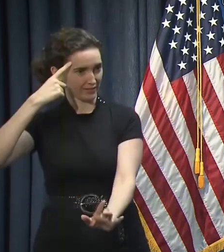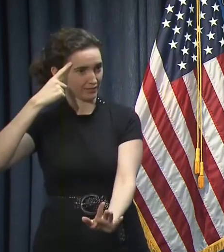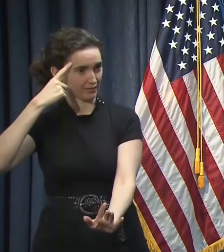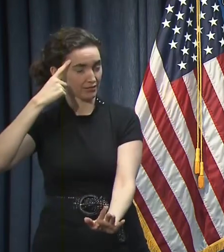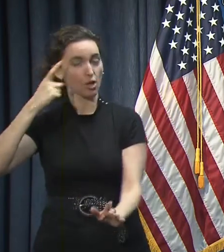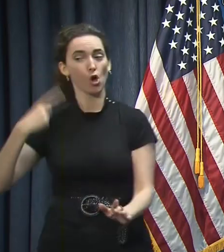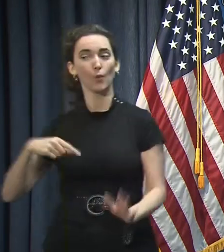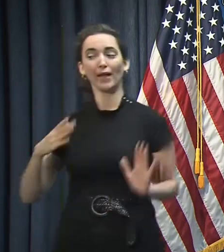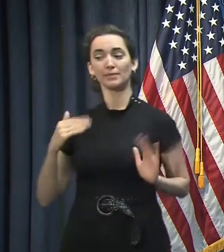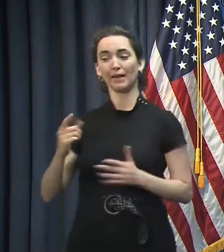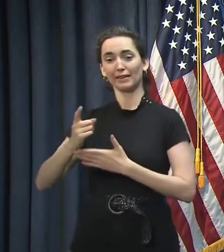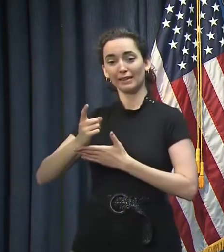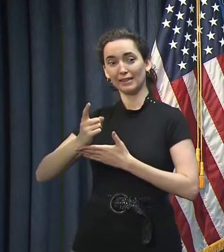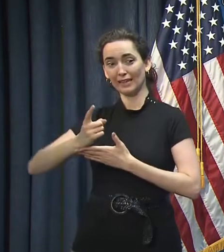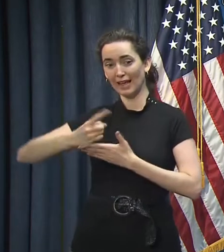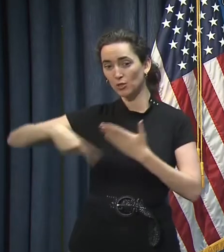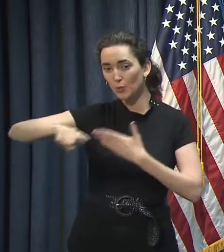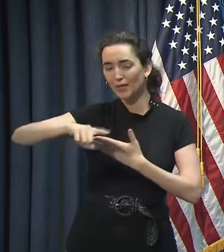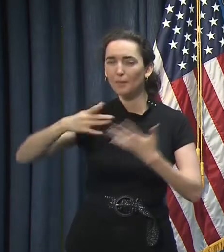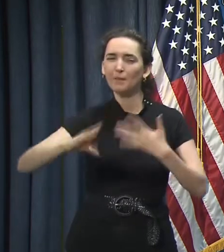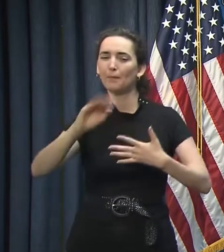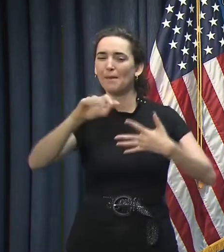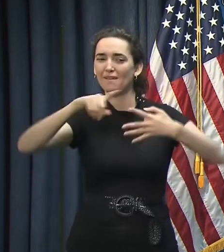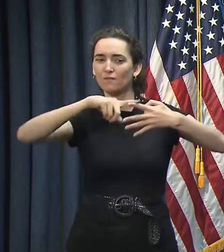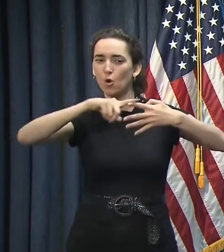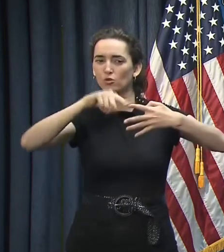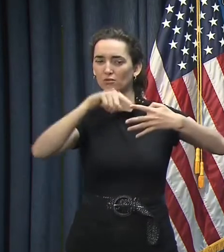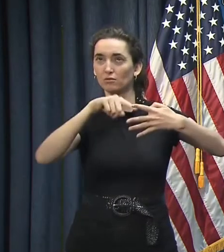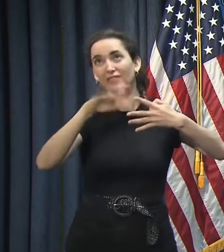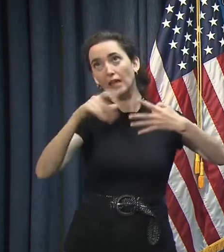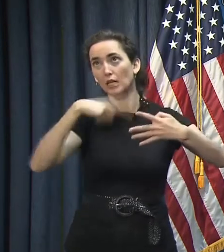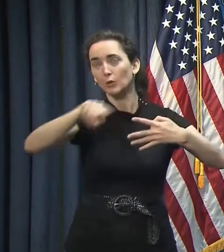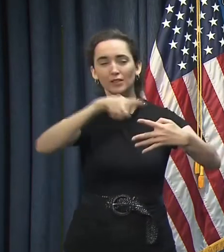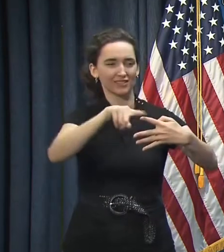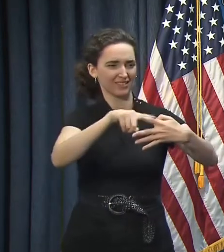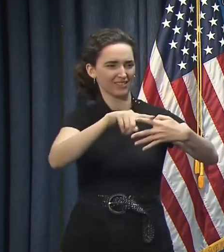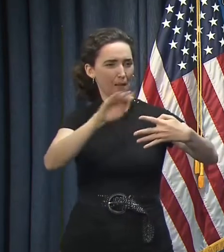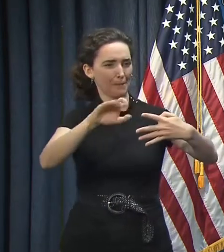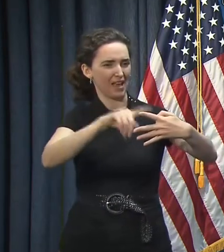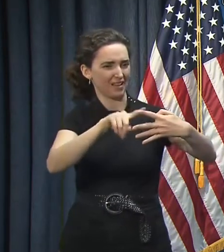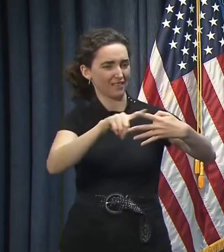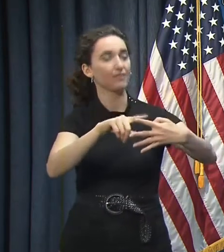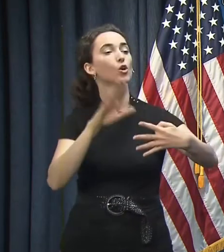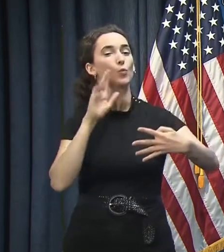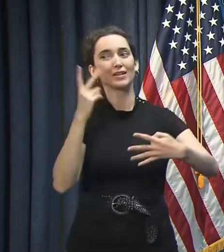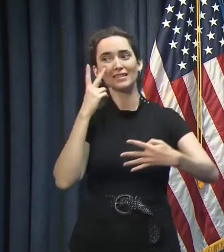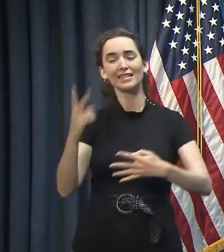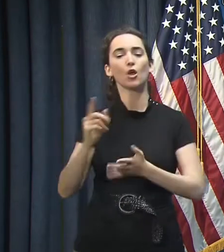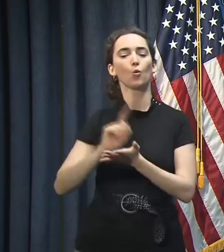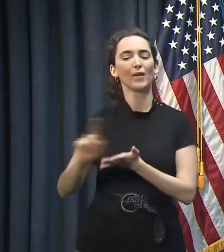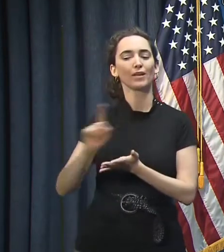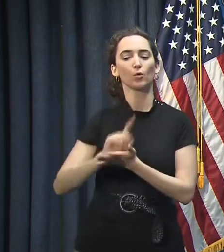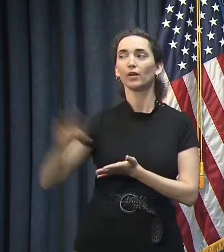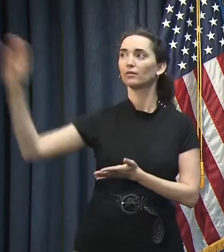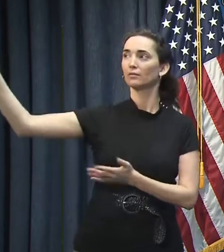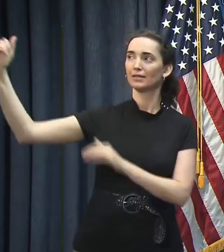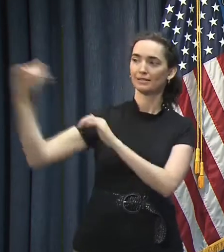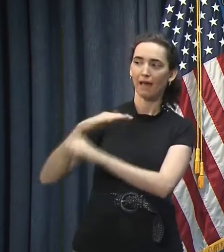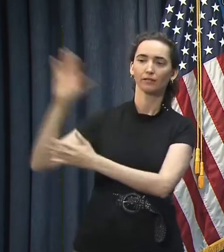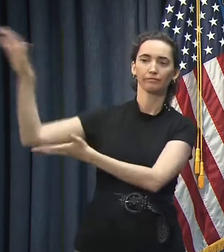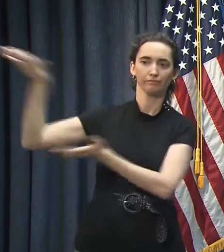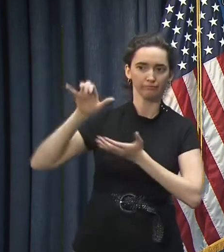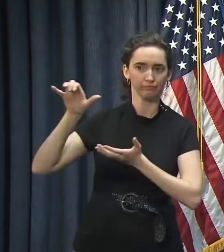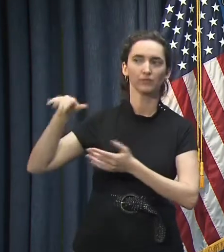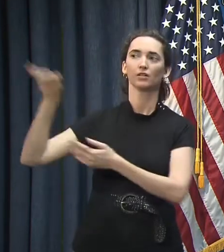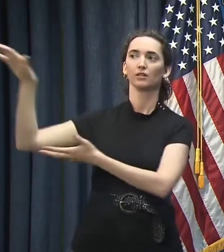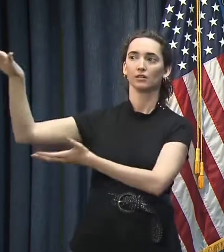start next week, or in the first week in May, which is next week, that we're going to start receiving weekly allocations that will increase